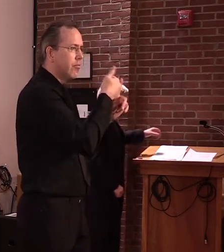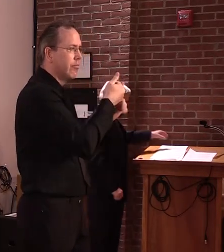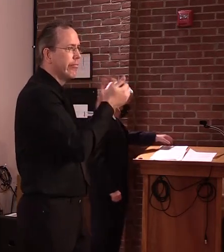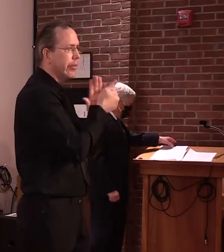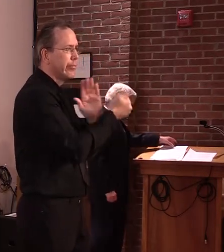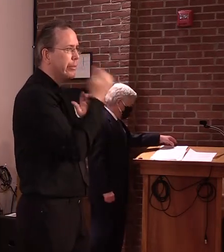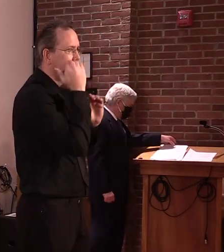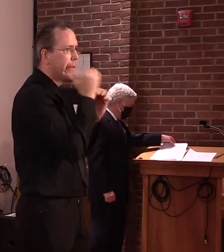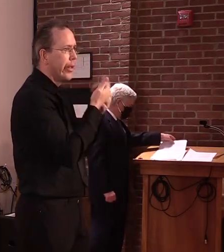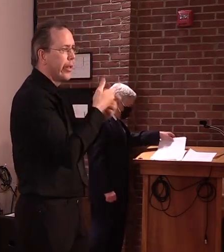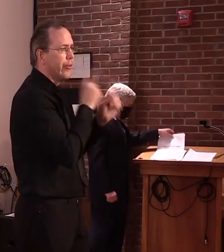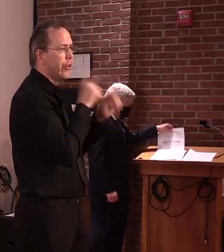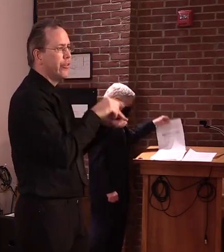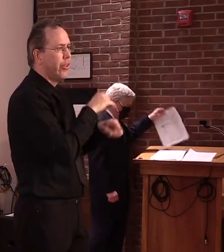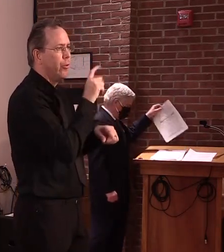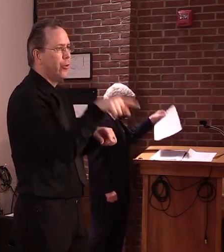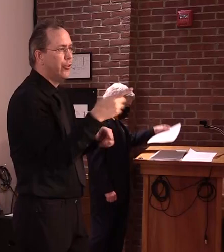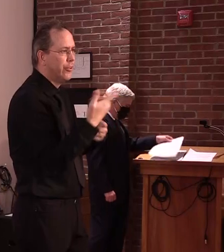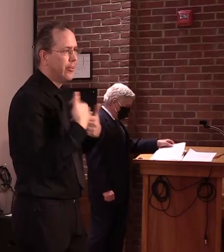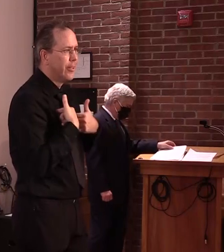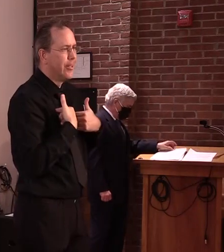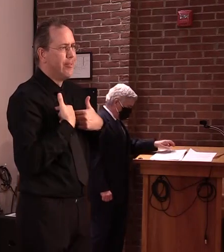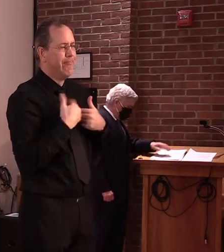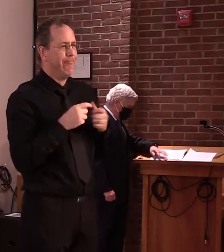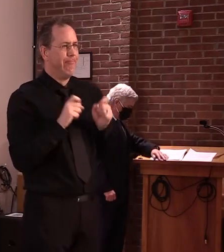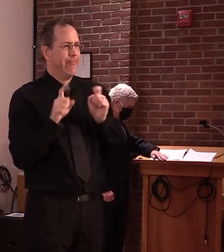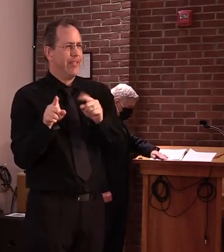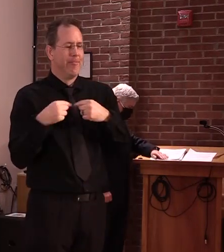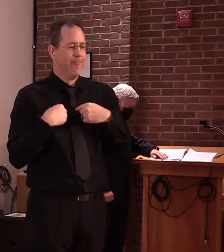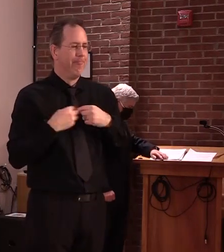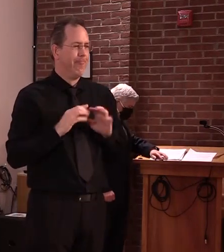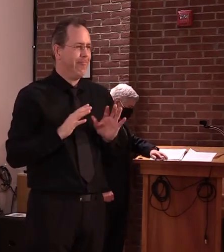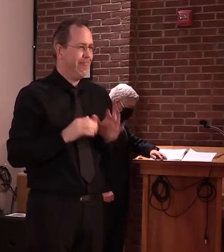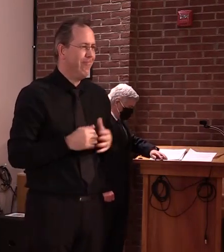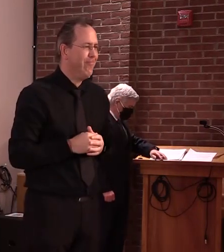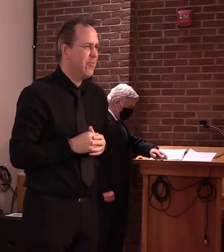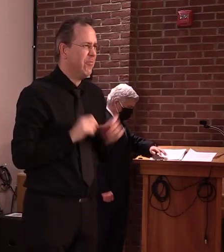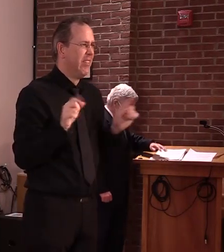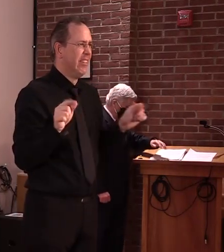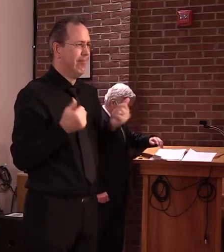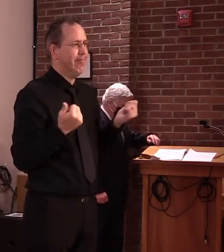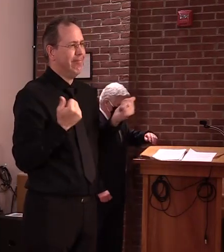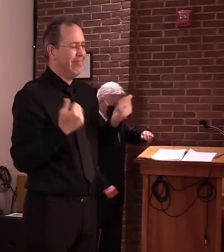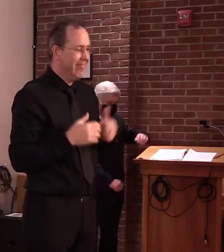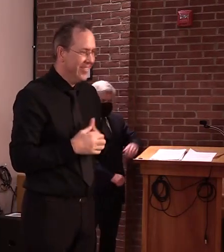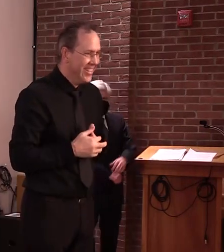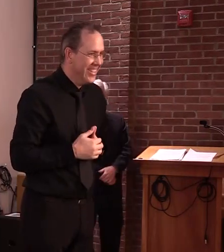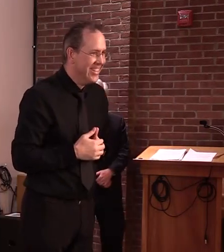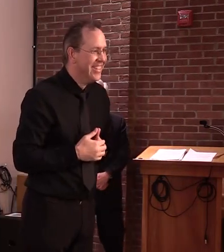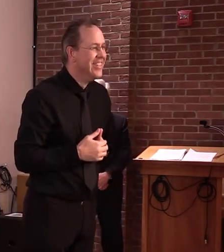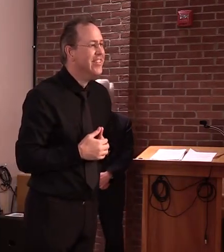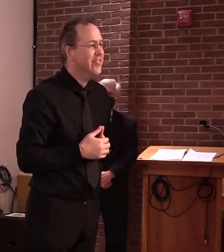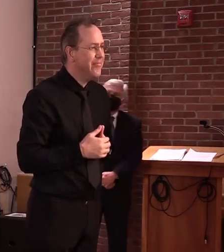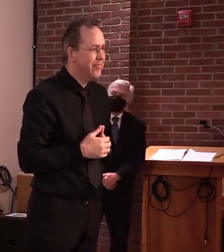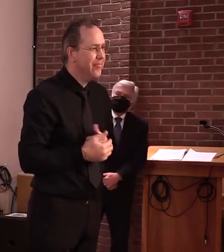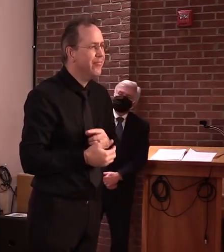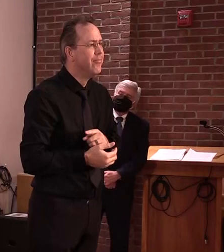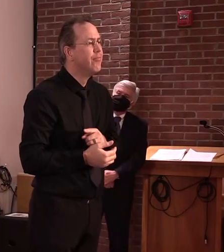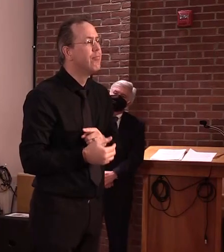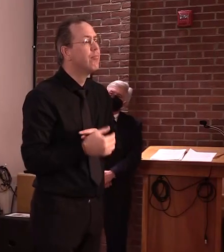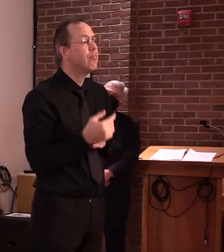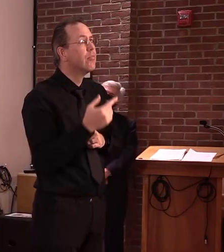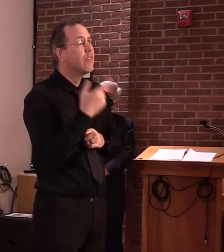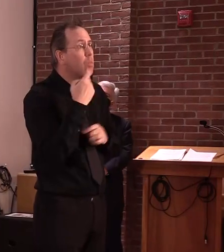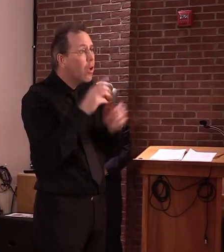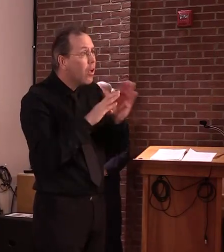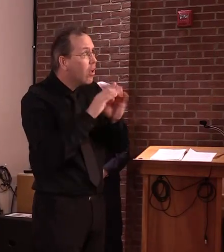if they want to, uh, contemplate a different way of conducting elections here in the state. We've been able to, uh, to utilize